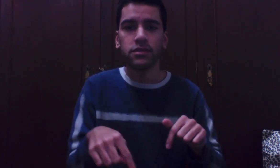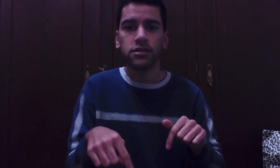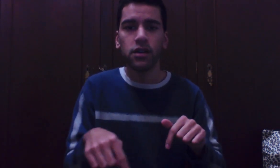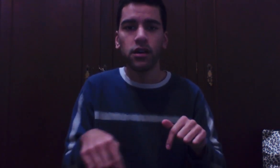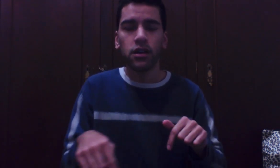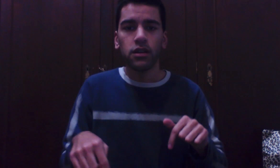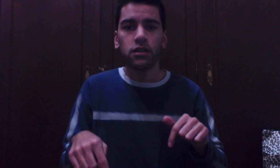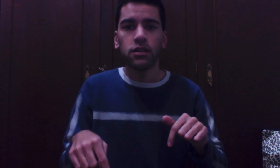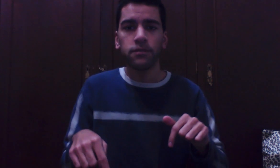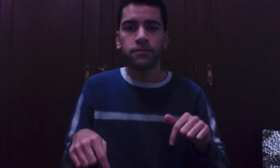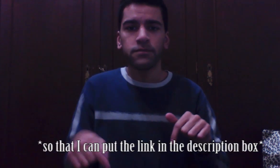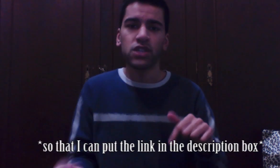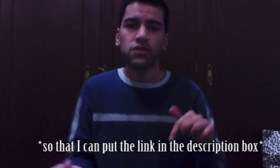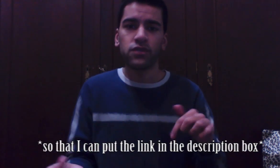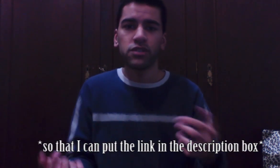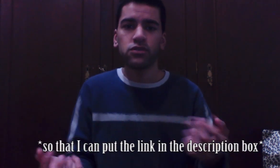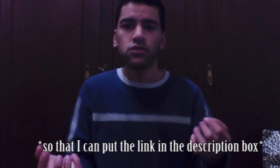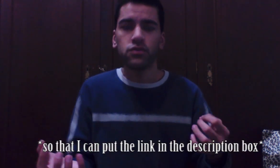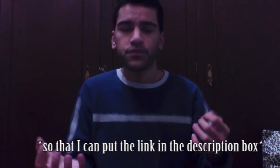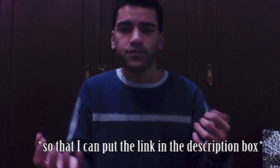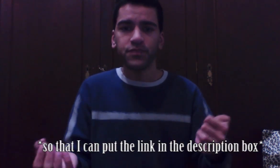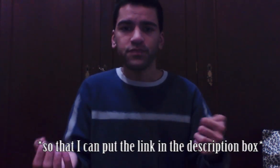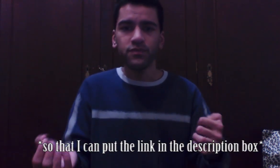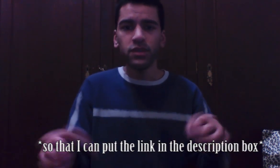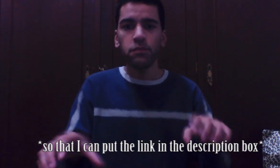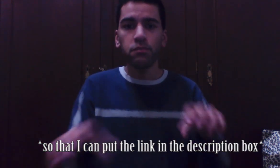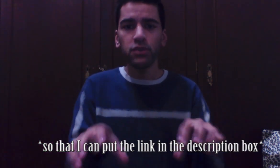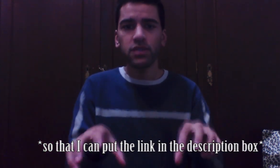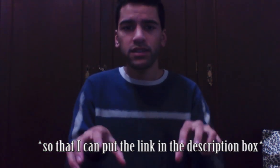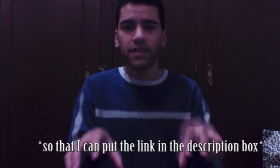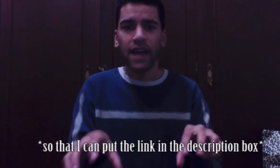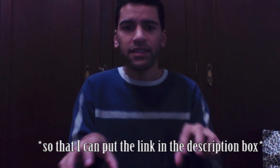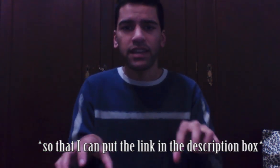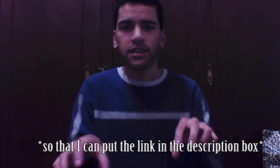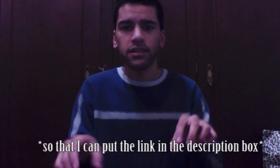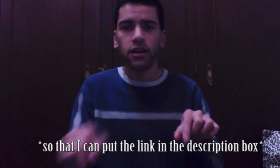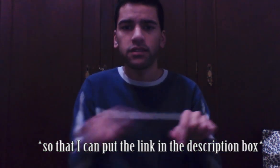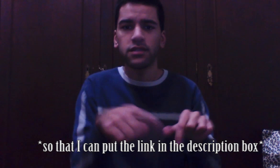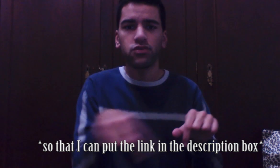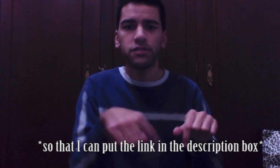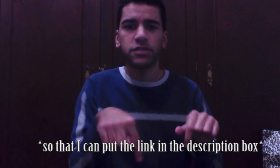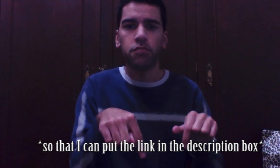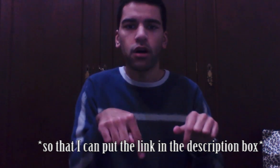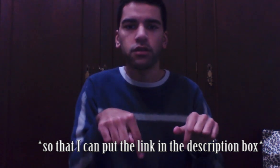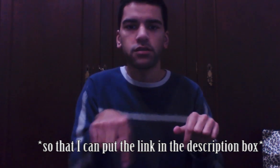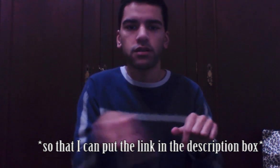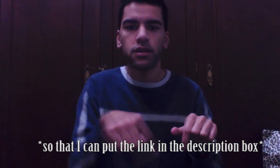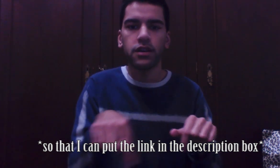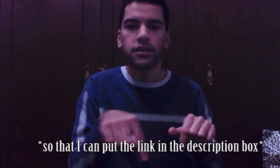just for me to put that link on the description box it